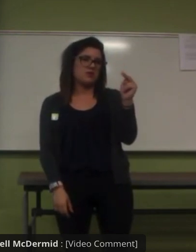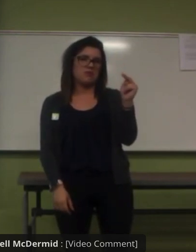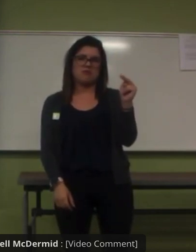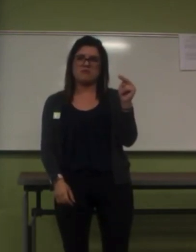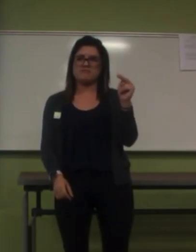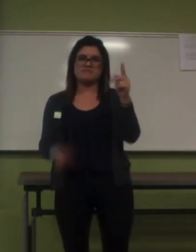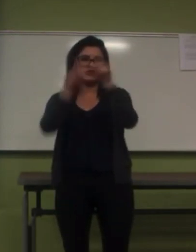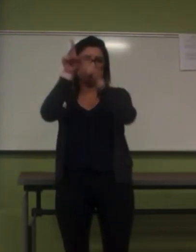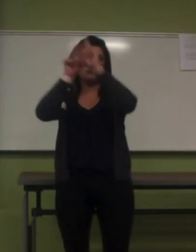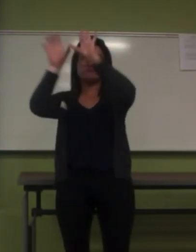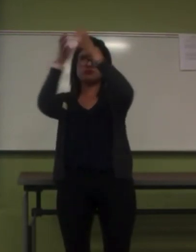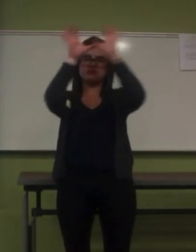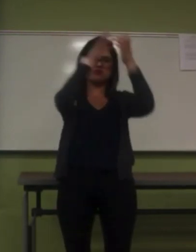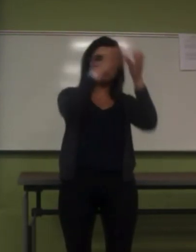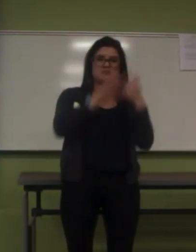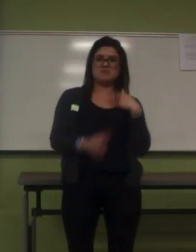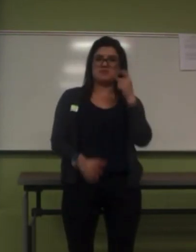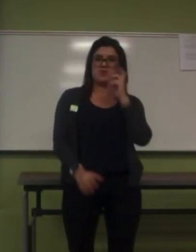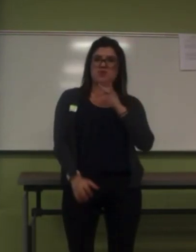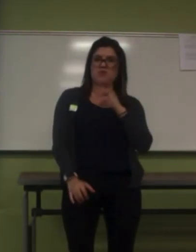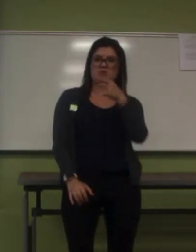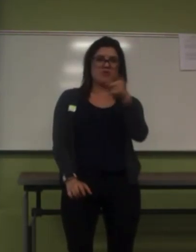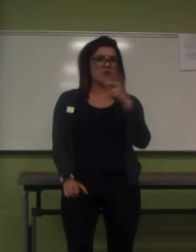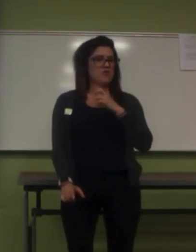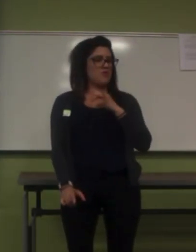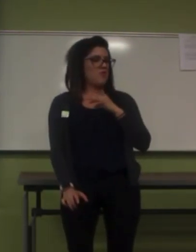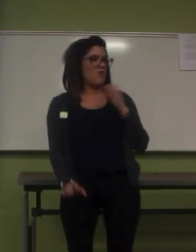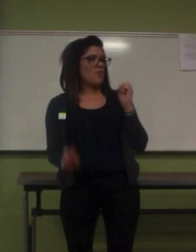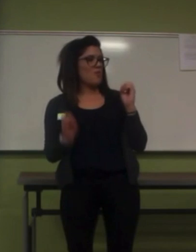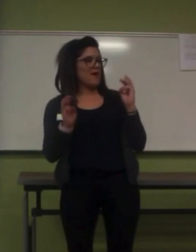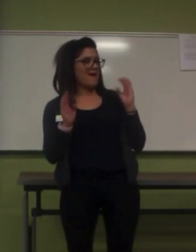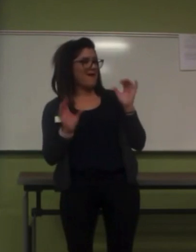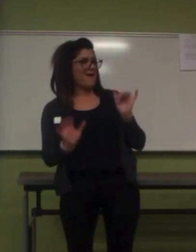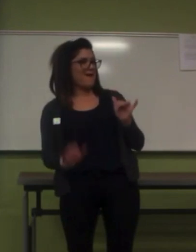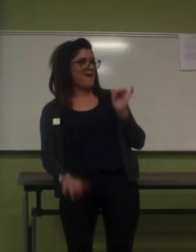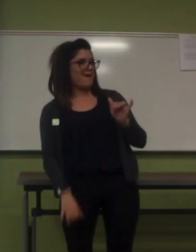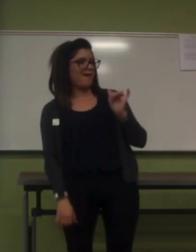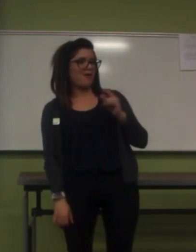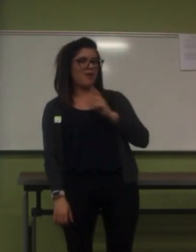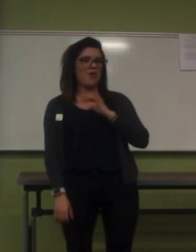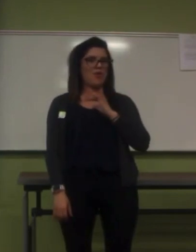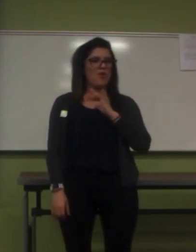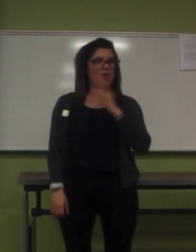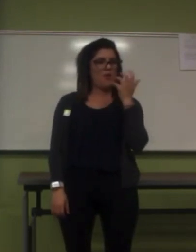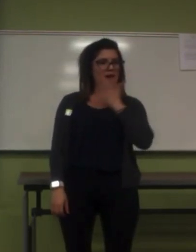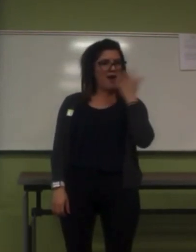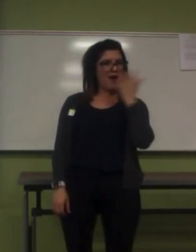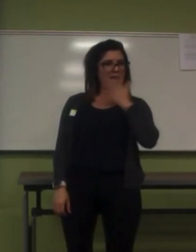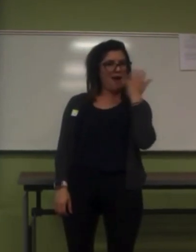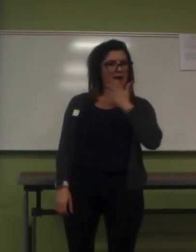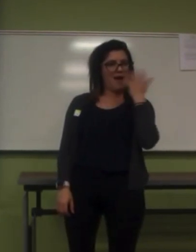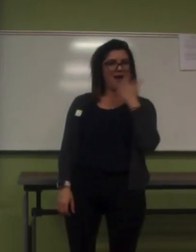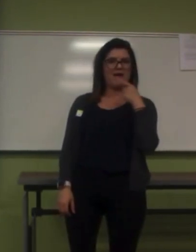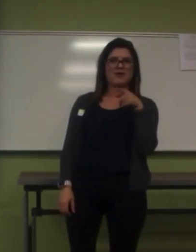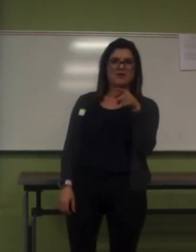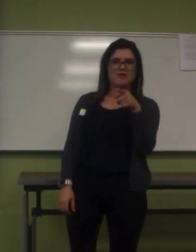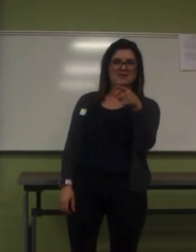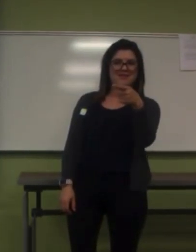See? I can find that far. Oh, you can find a different one.